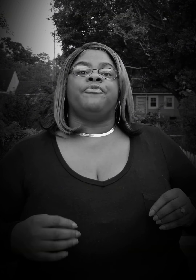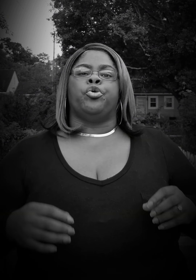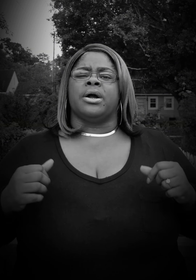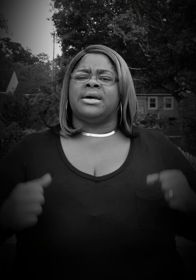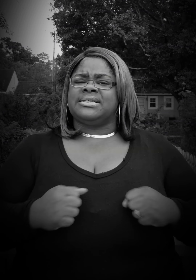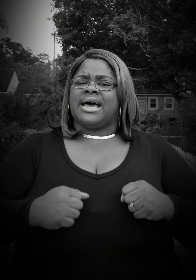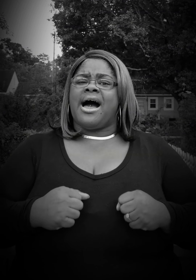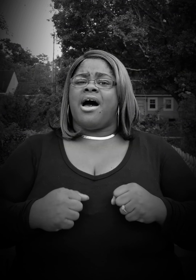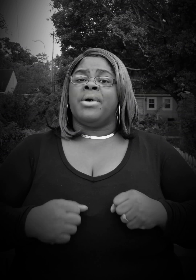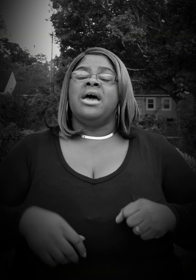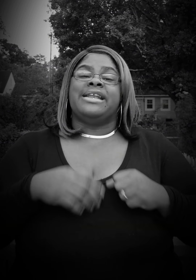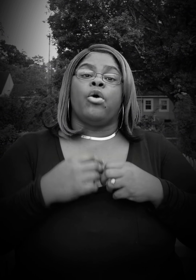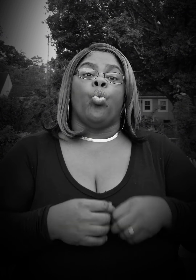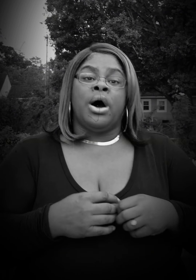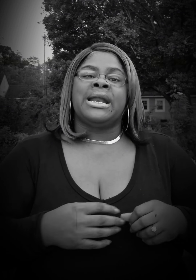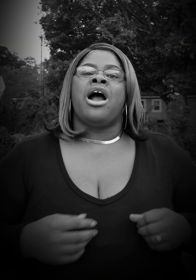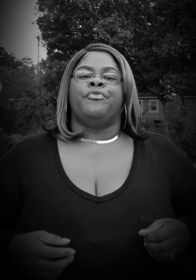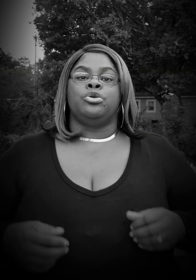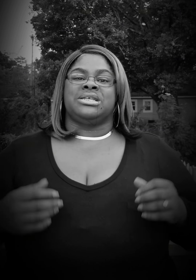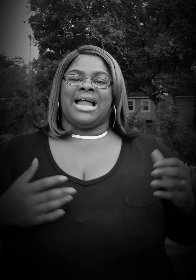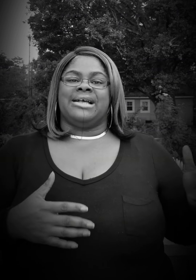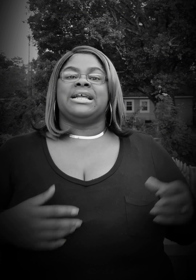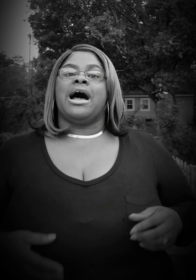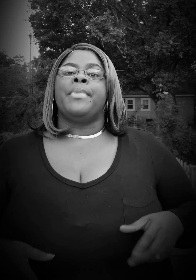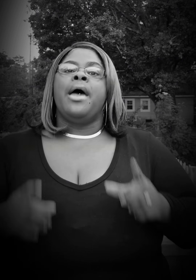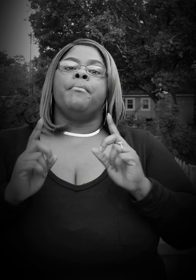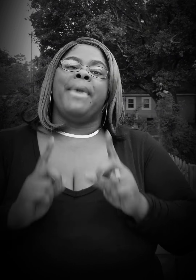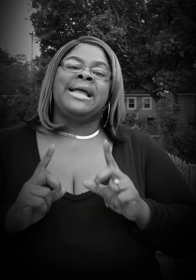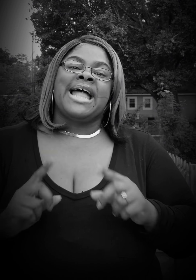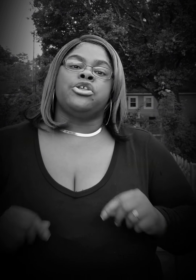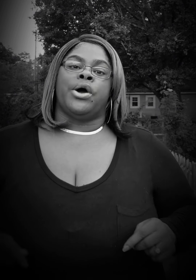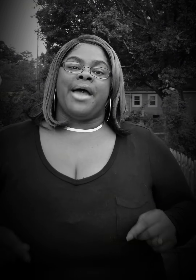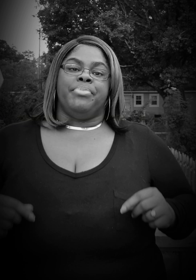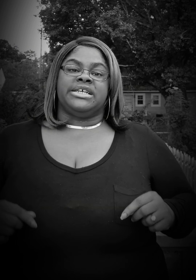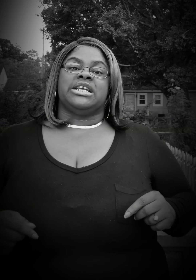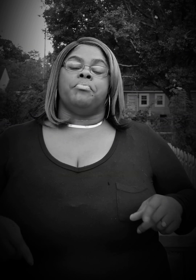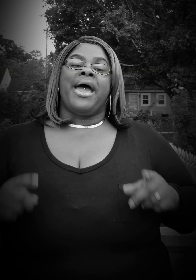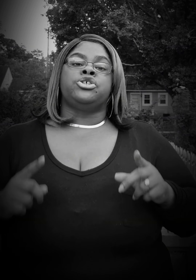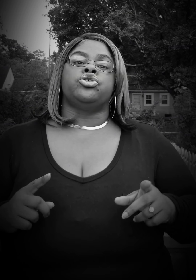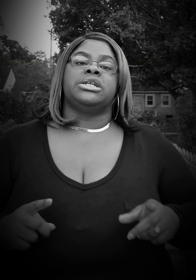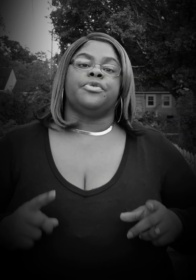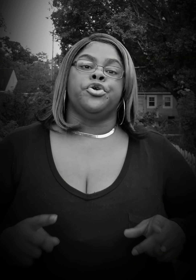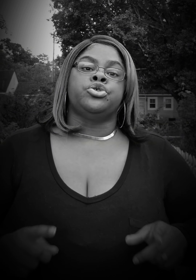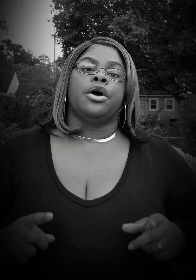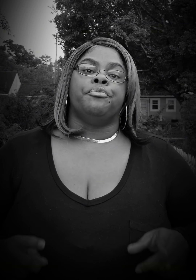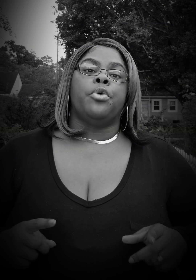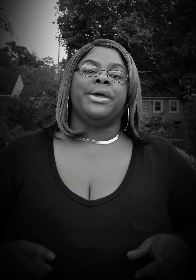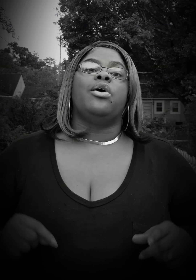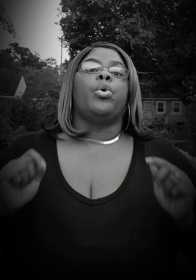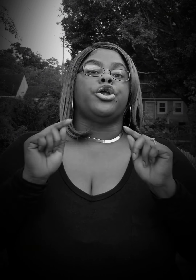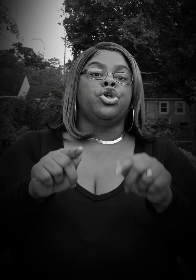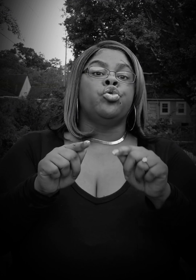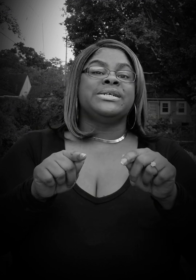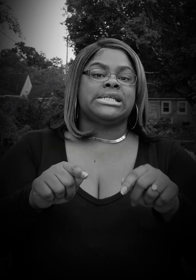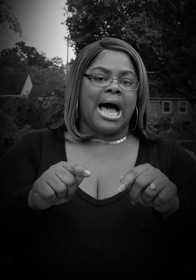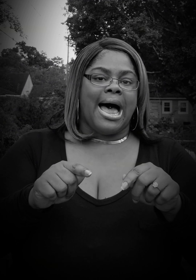for a good time that won our votes last time, make that your ambition, make sure that the future of Mobile where you reside